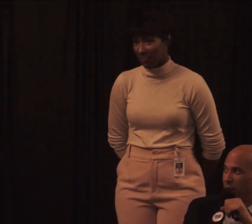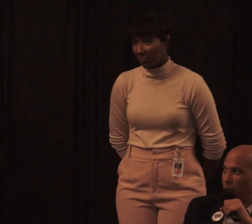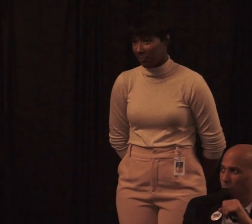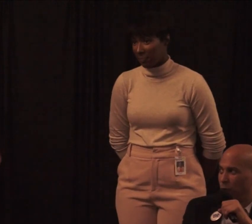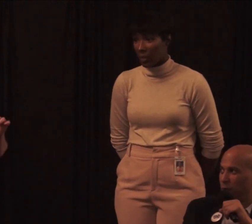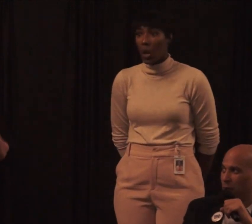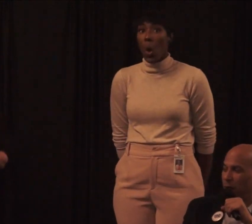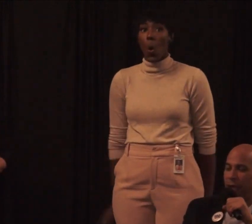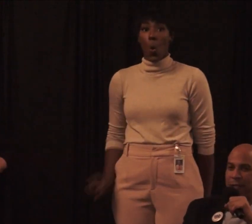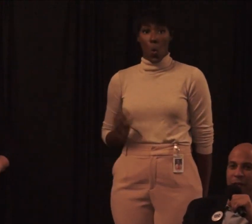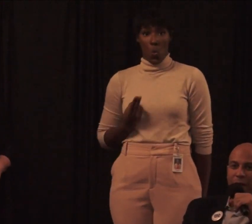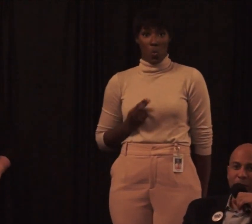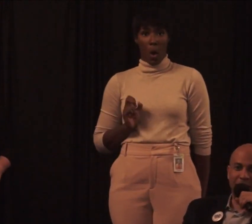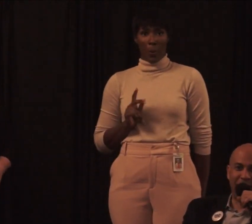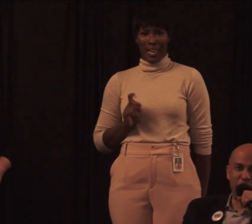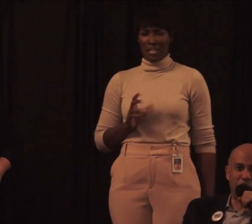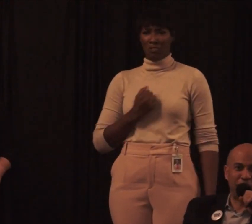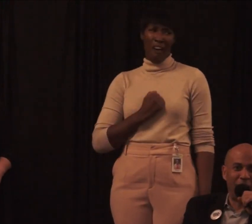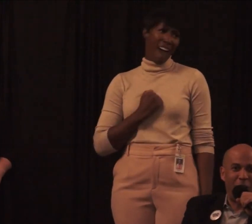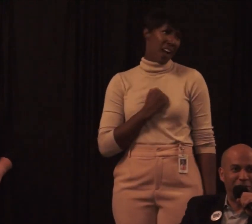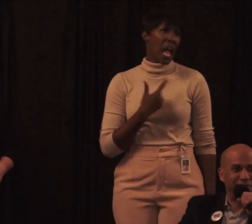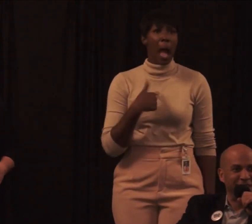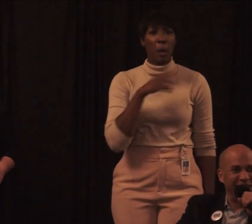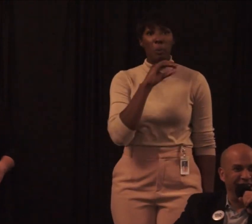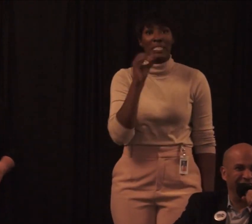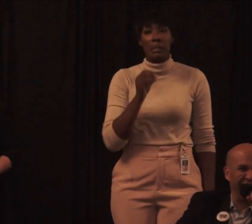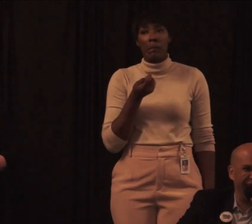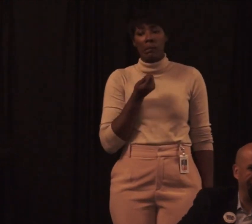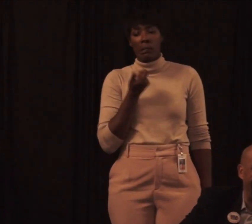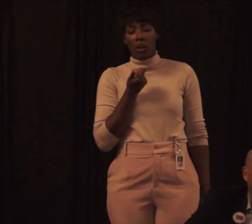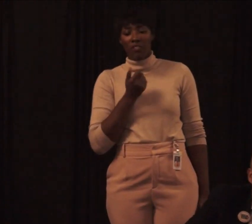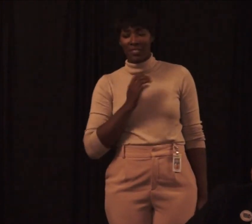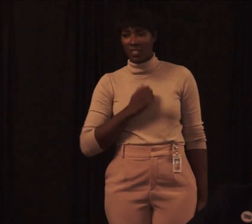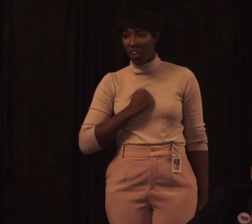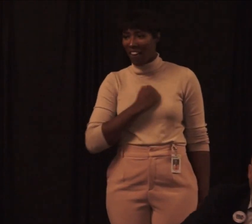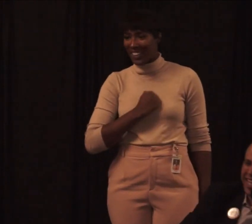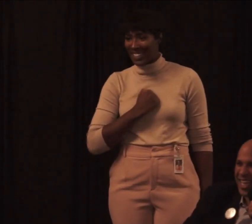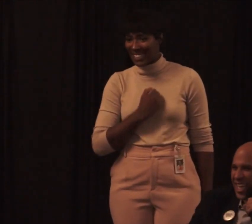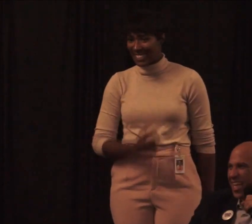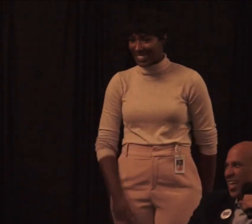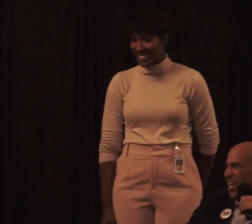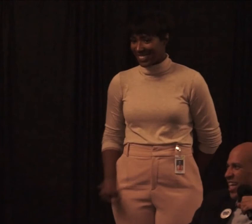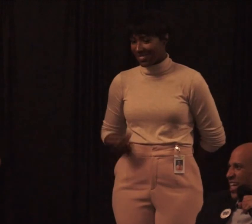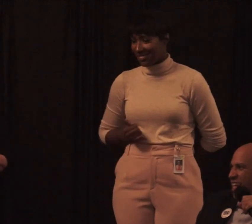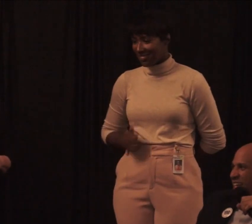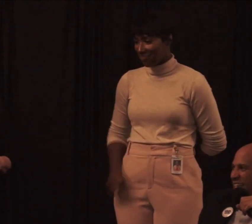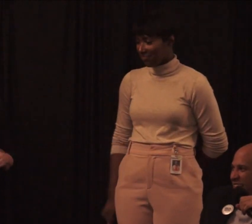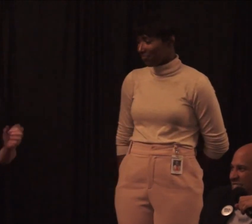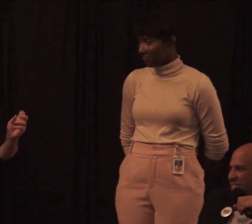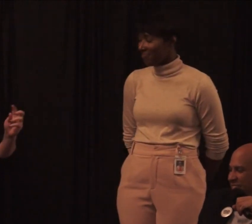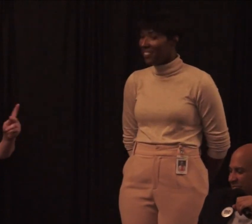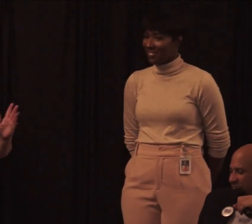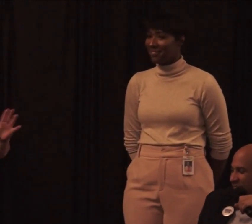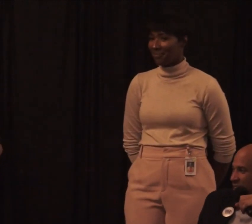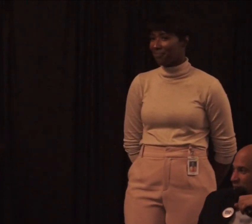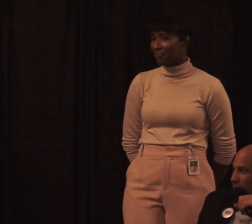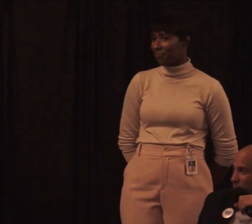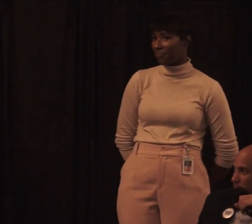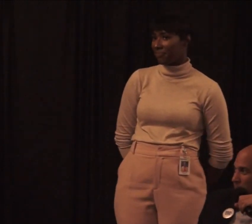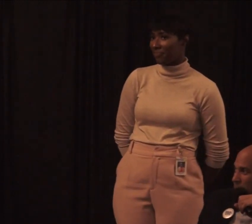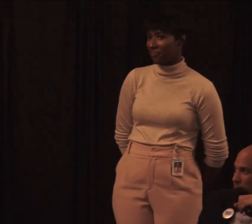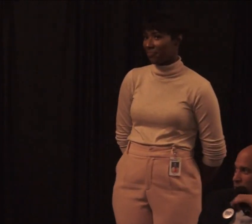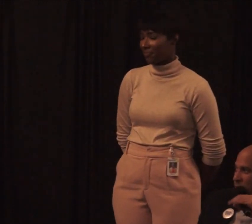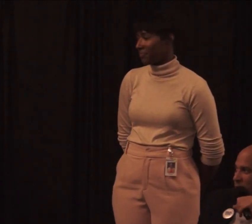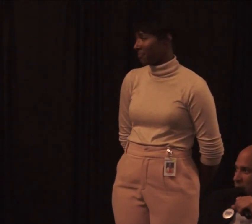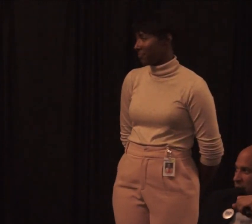2010. Ooh. Okay. Sorry about that. I'm a percent off. Hi. That's okay. Yes. Higher levels of